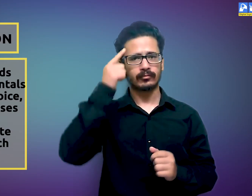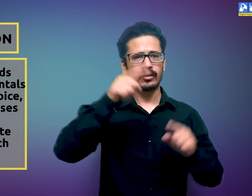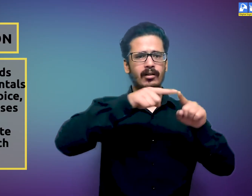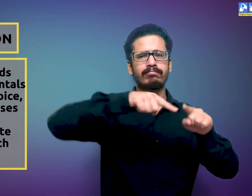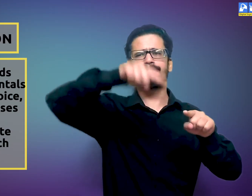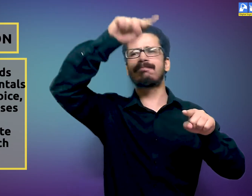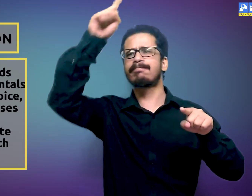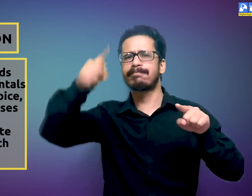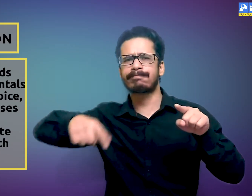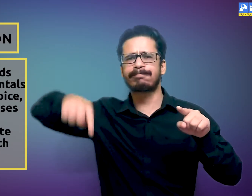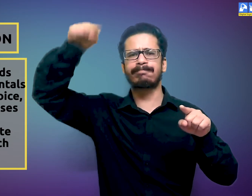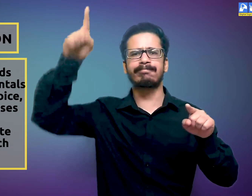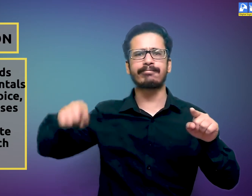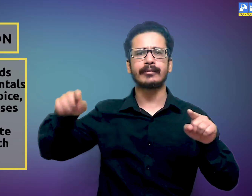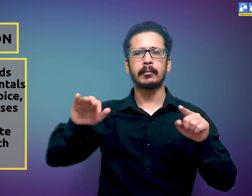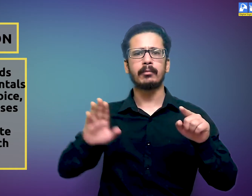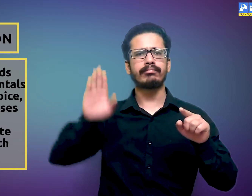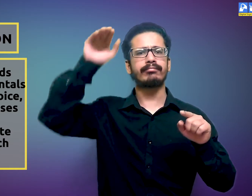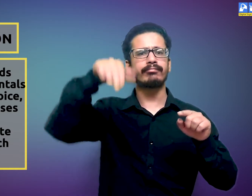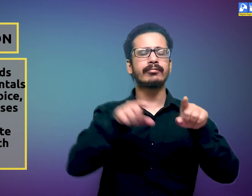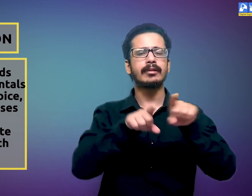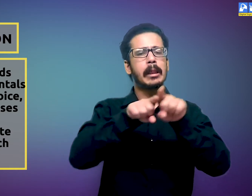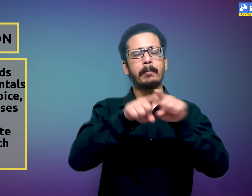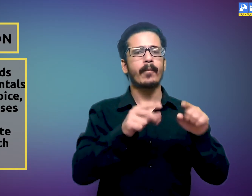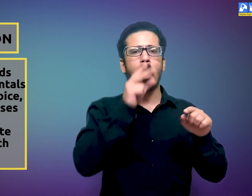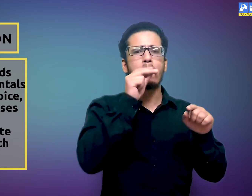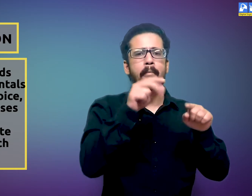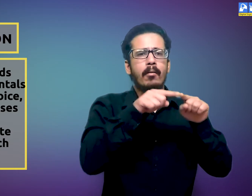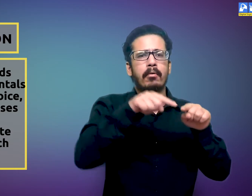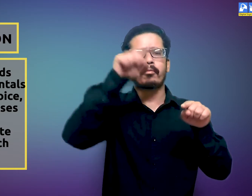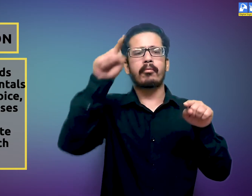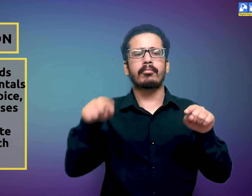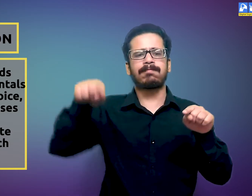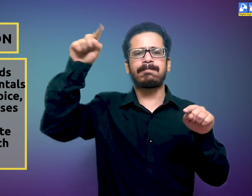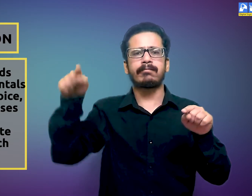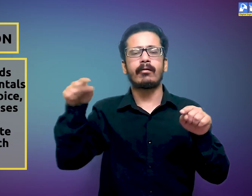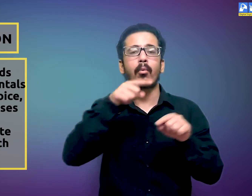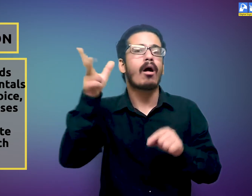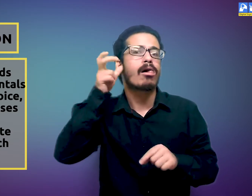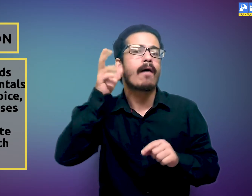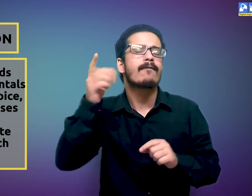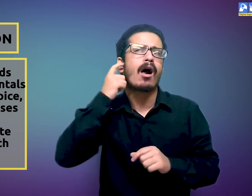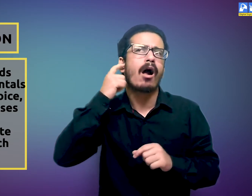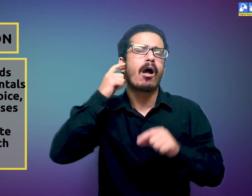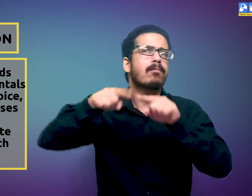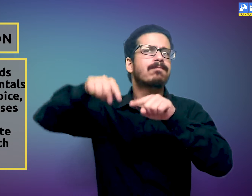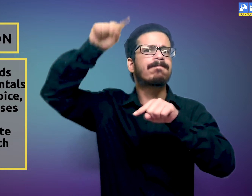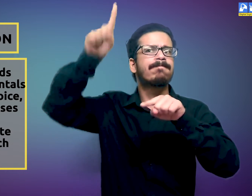First is understand supra-segmentals i.e. rise and fall of voice, loudness, pauses. When a person speaks with raised and loud